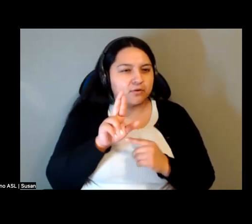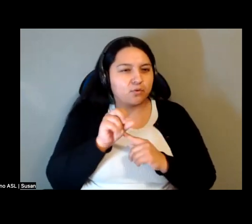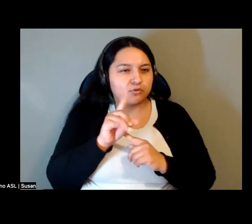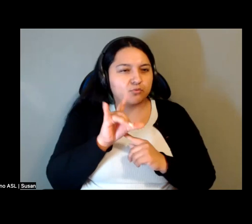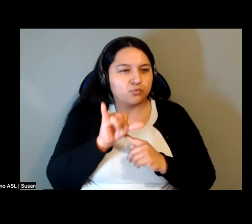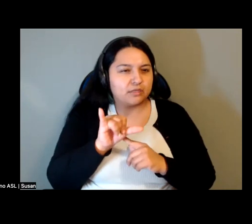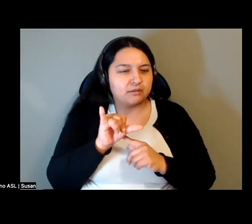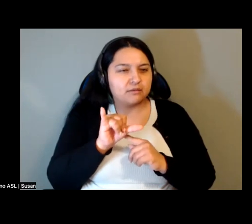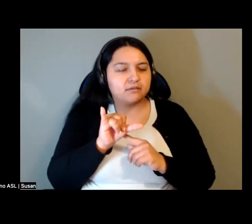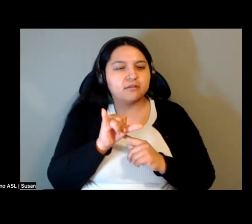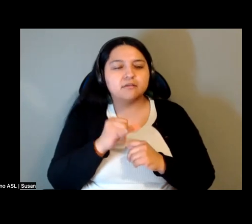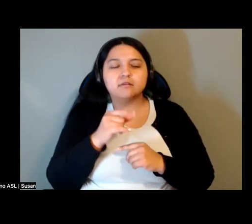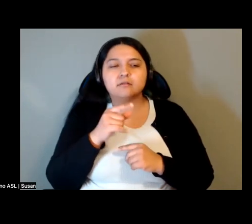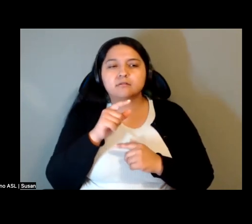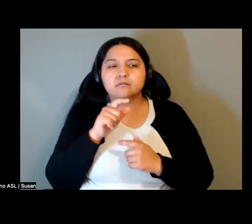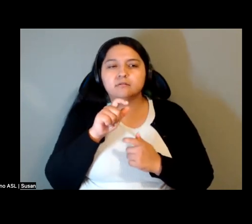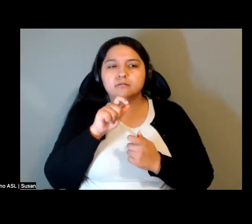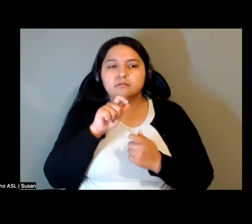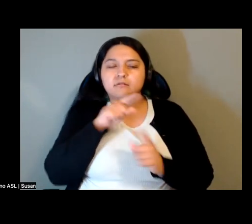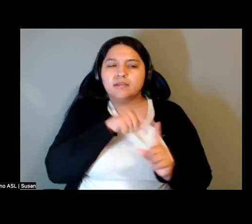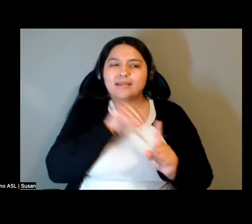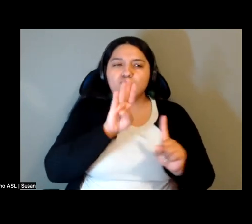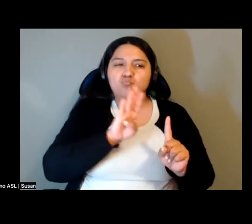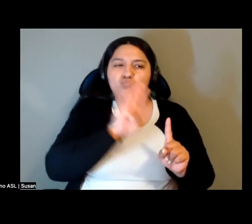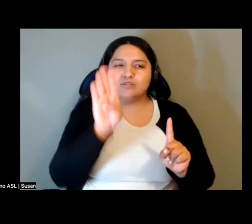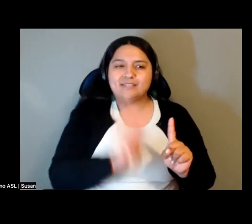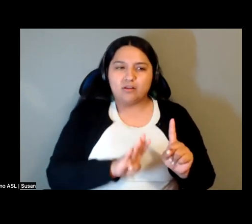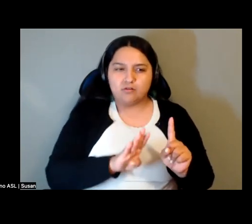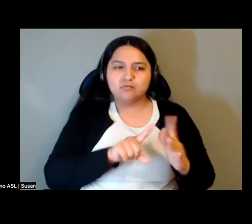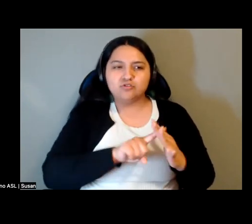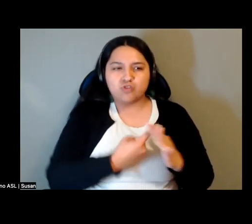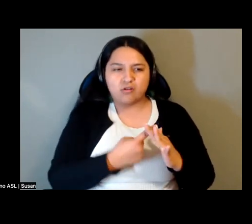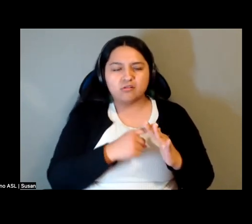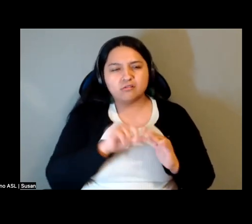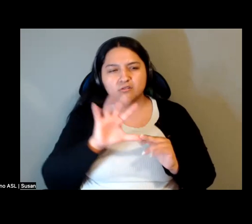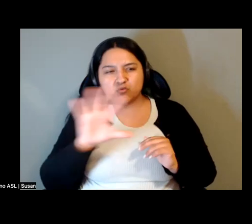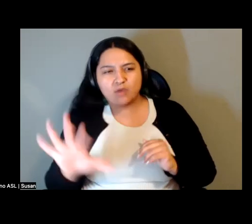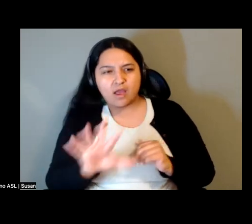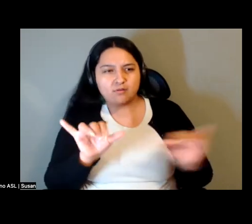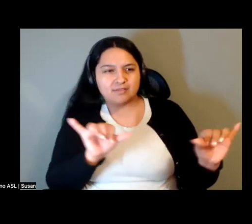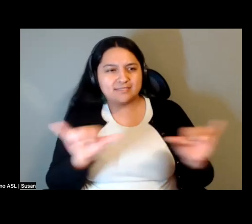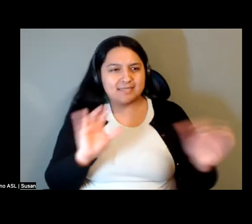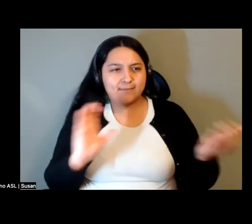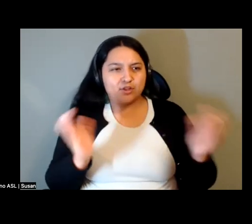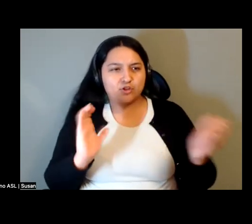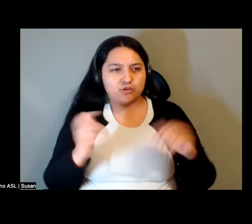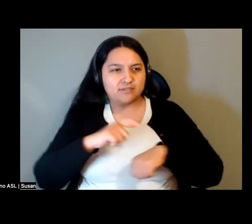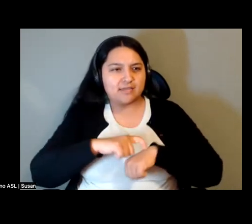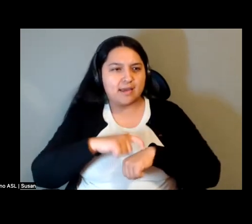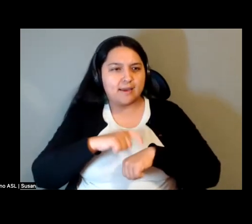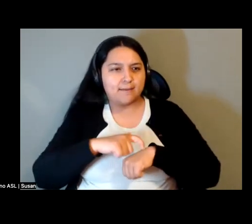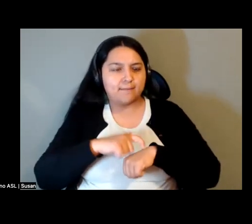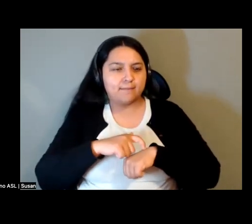here in Meghaegg, Brazil started around the same time, right? At least the county electoral